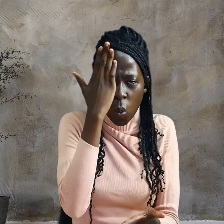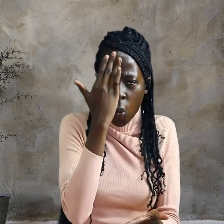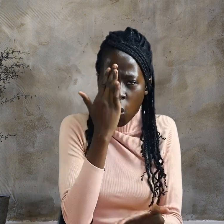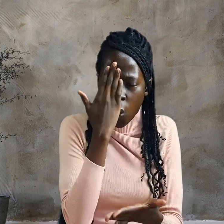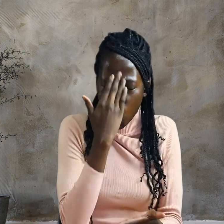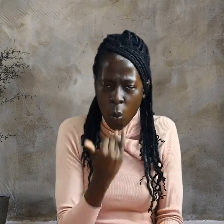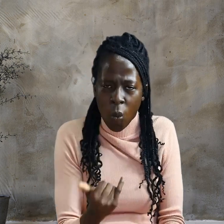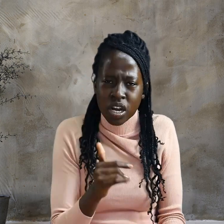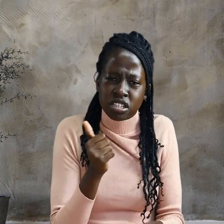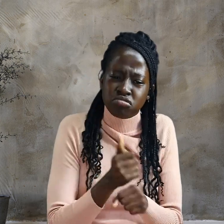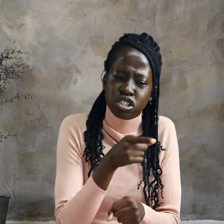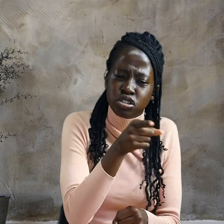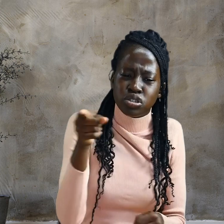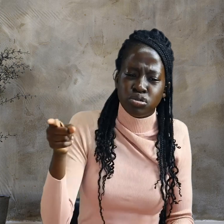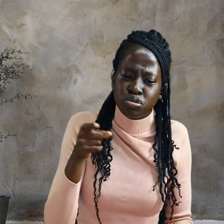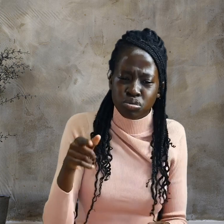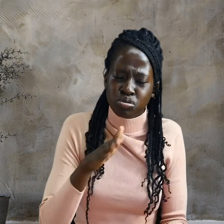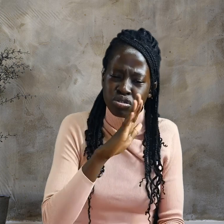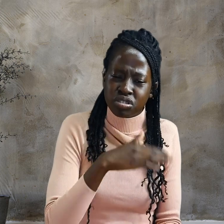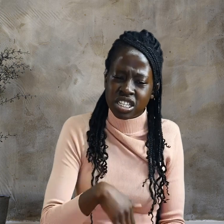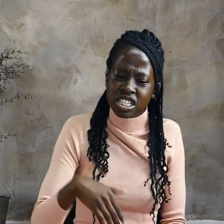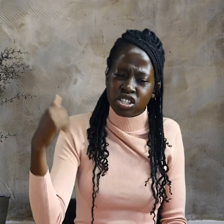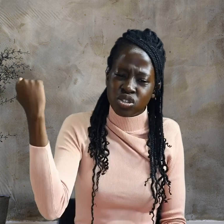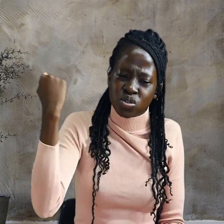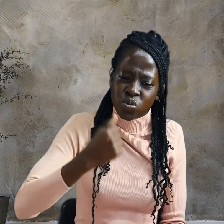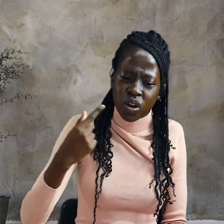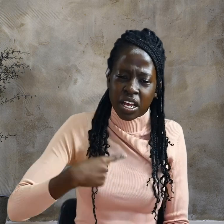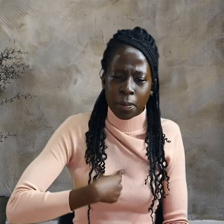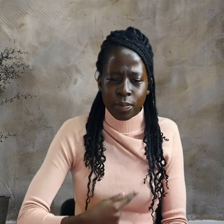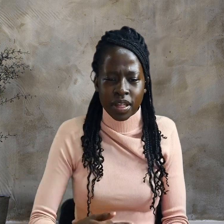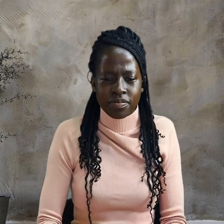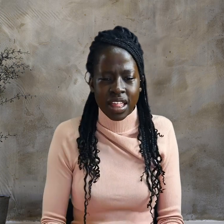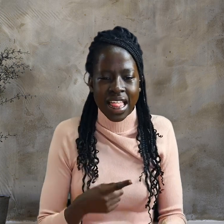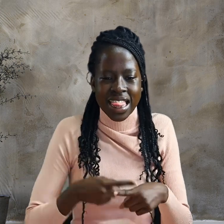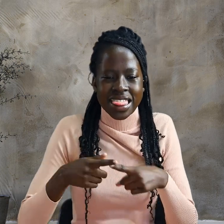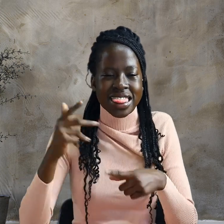Then Annas sent him bound to Caiaphas, the high priest.